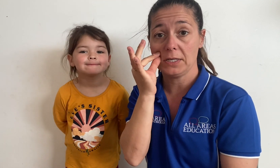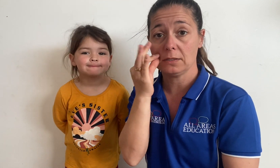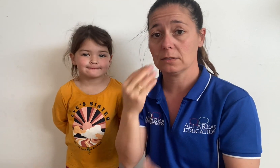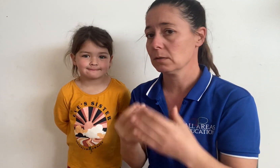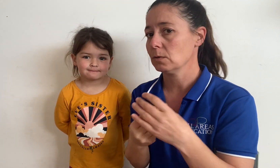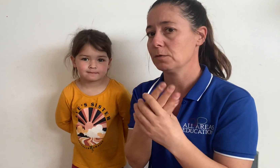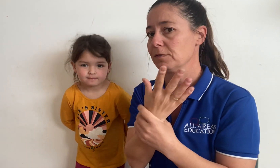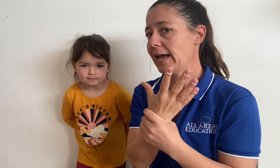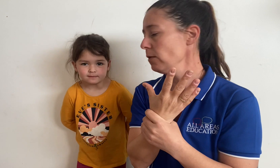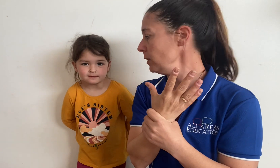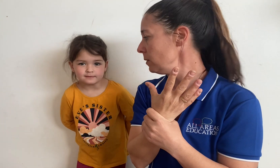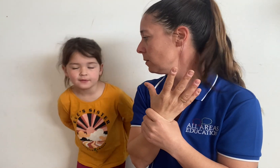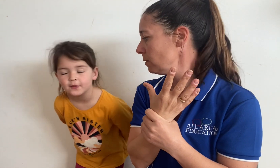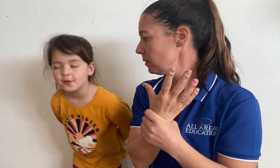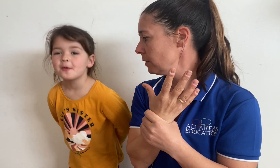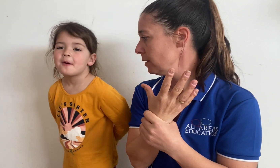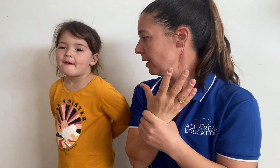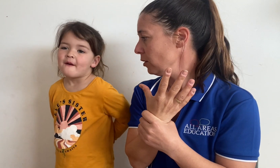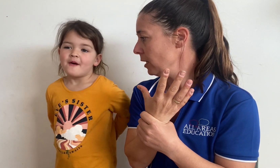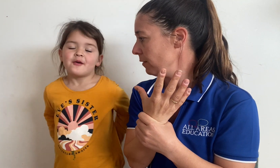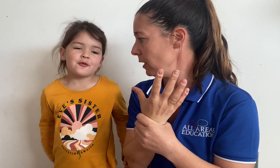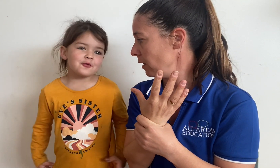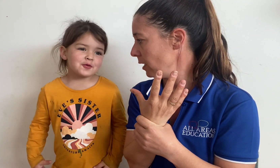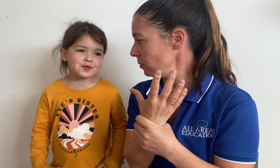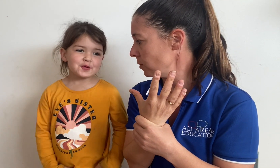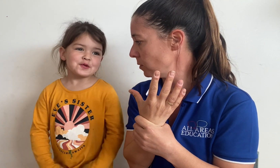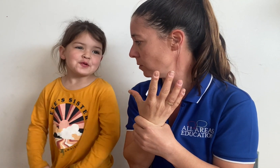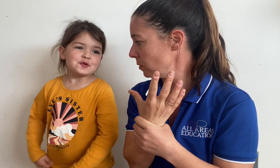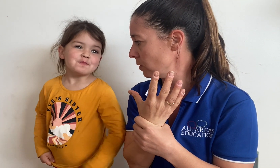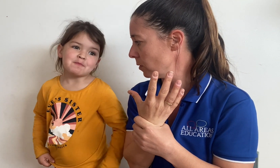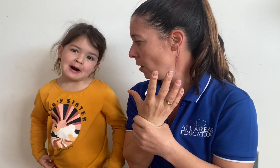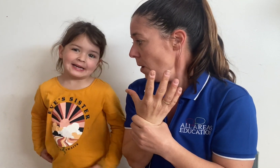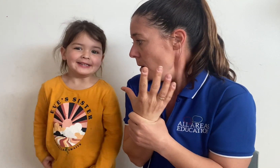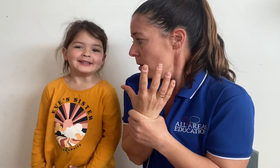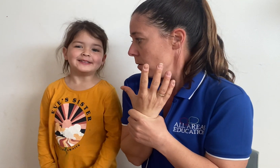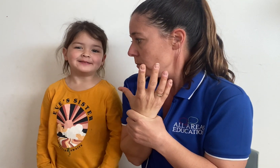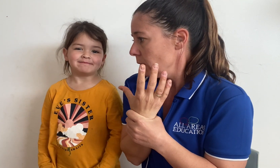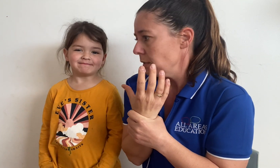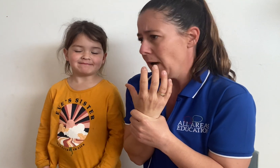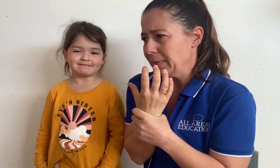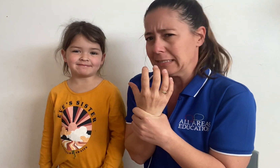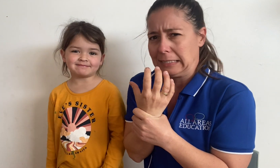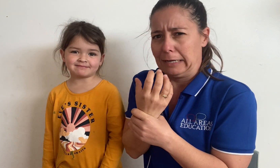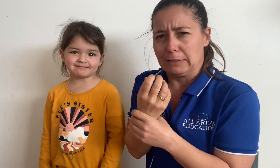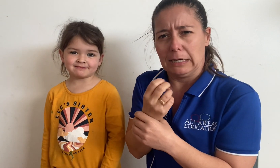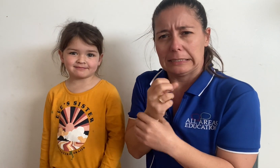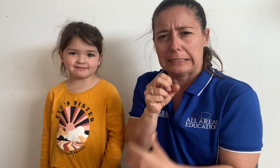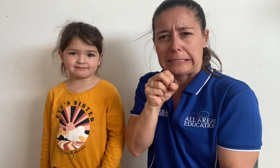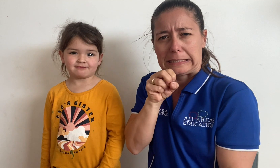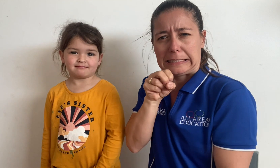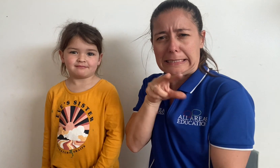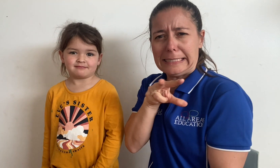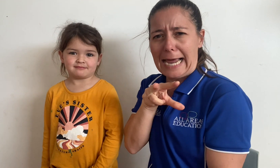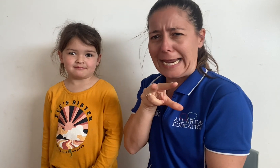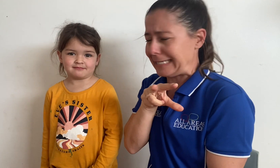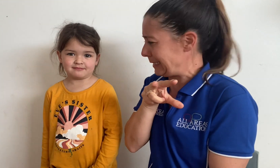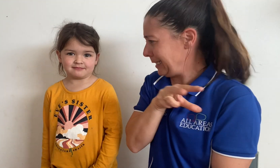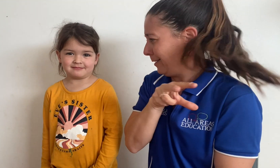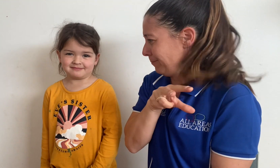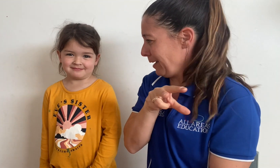or flowers can you think of anything else this might be a scary one snakes have